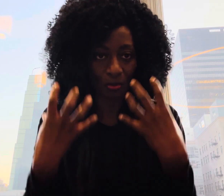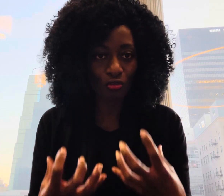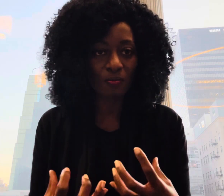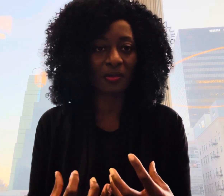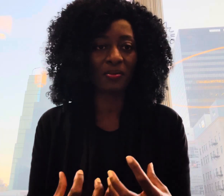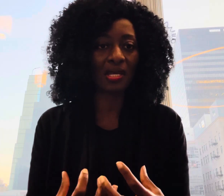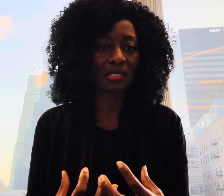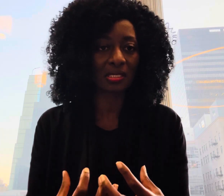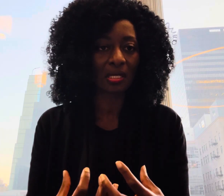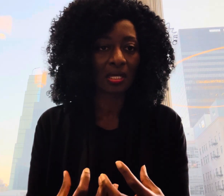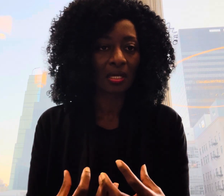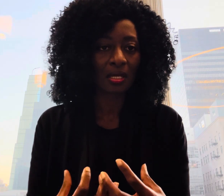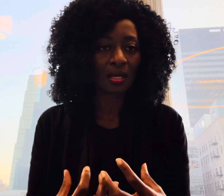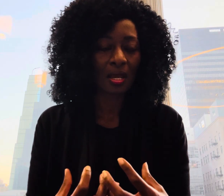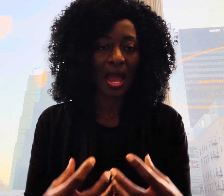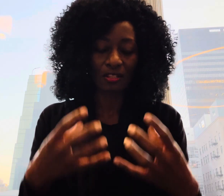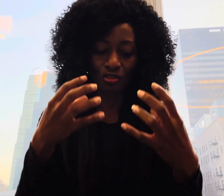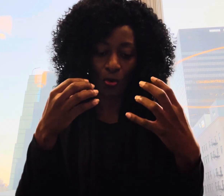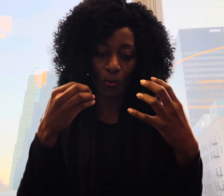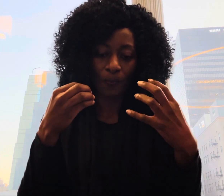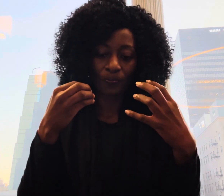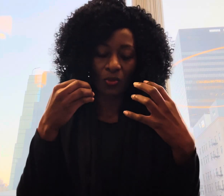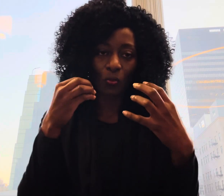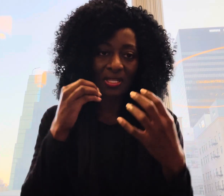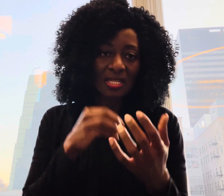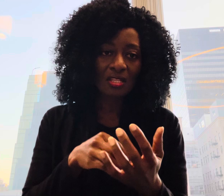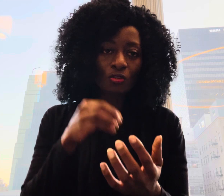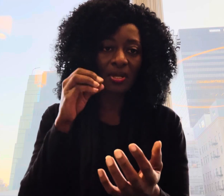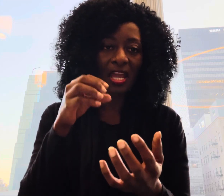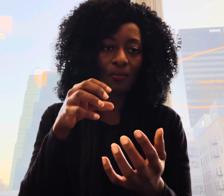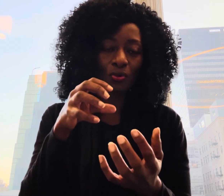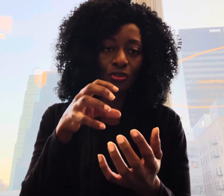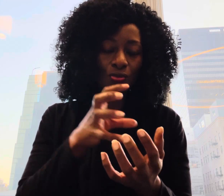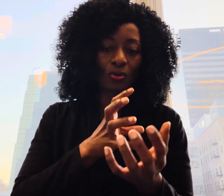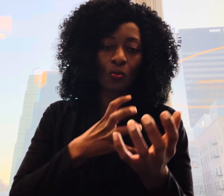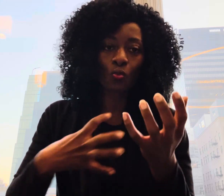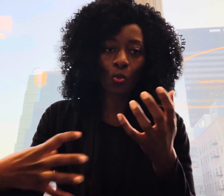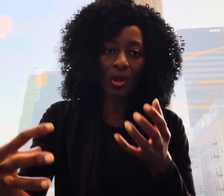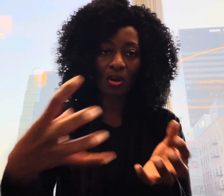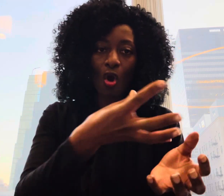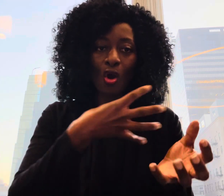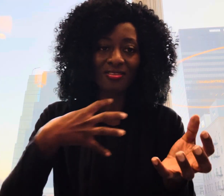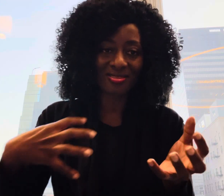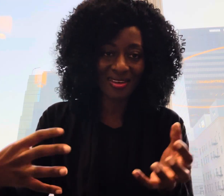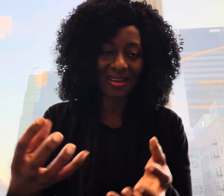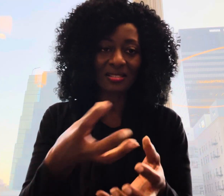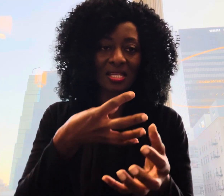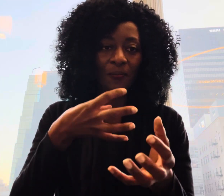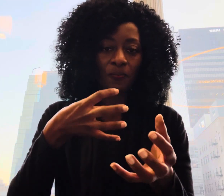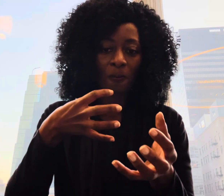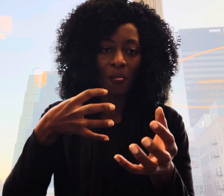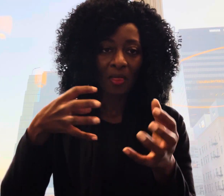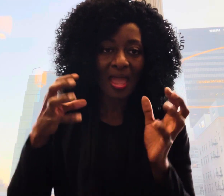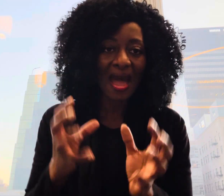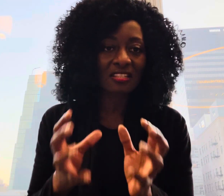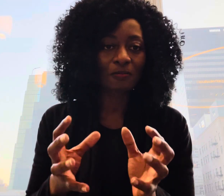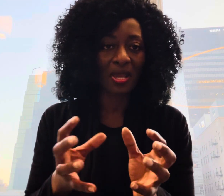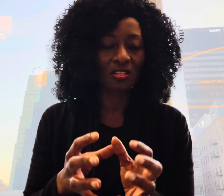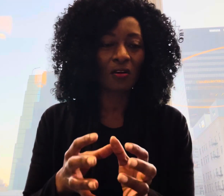human beings and so we need to be able to work on that aspect of